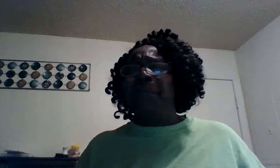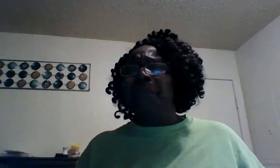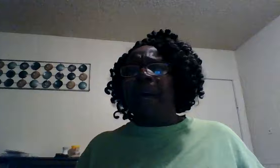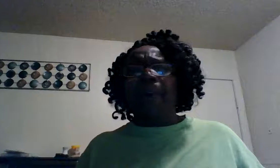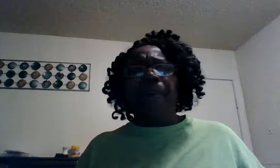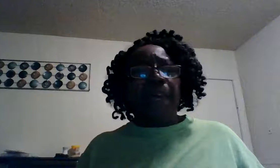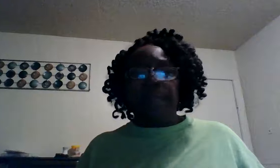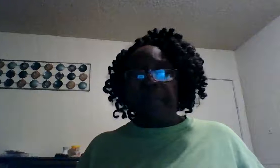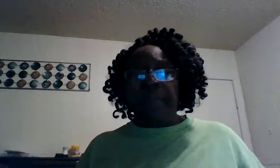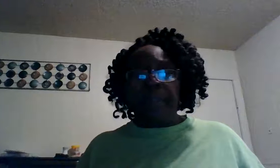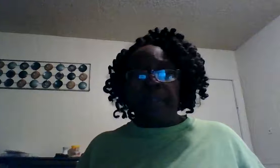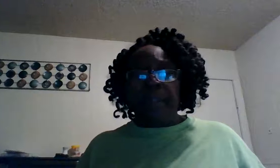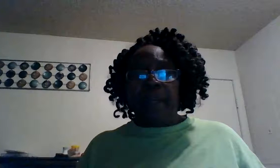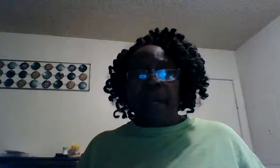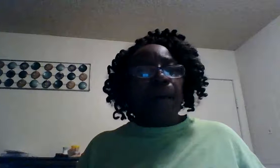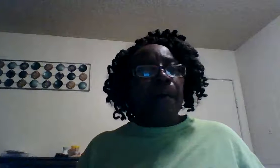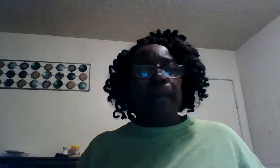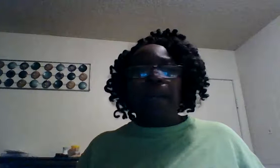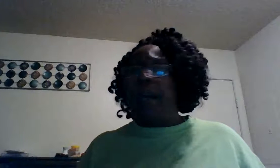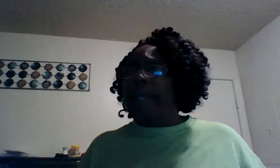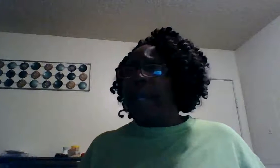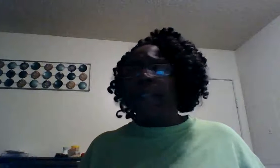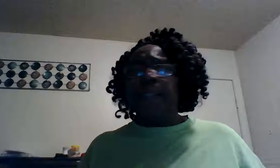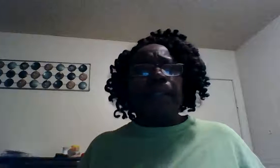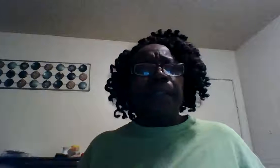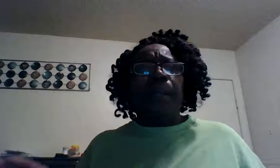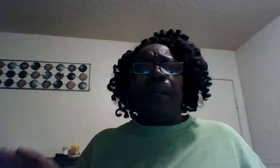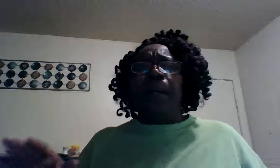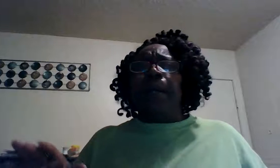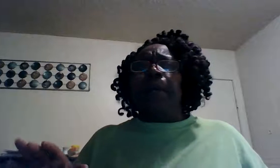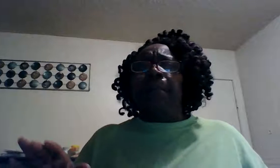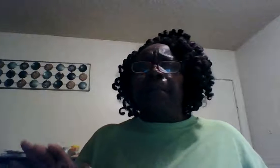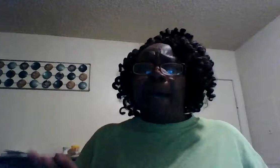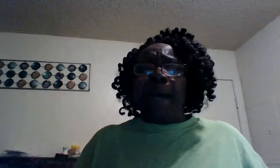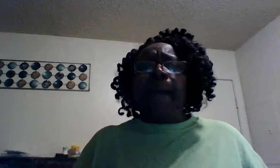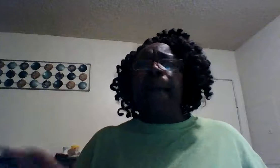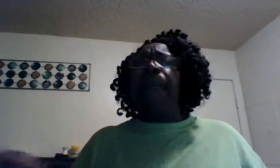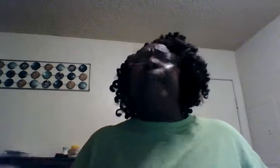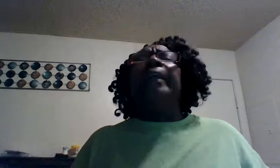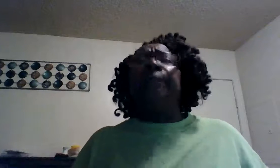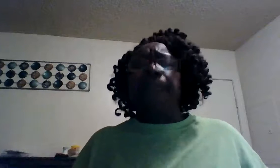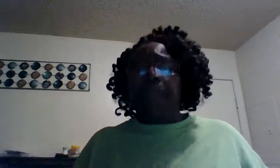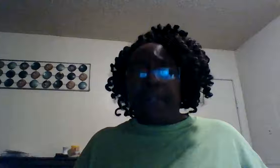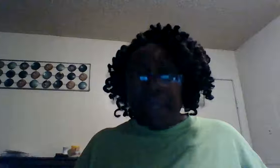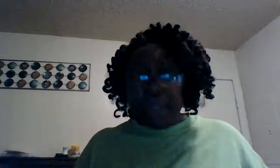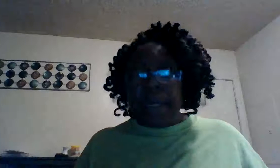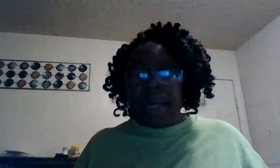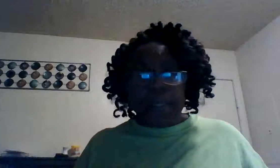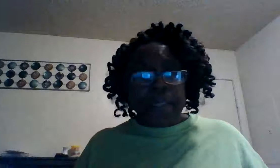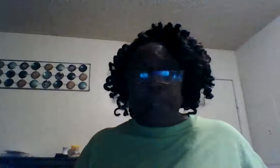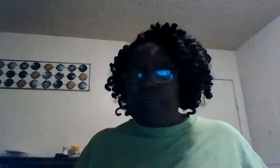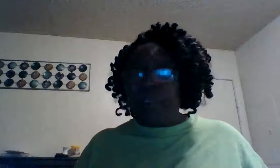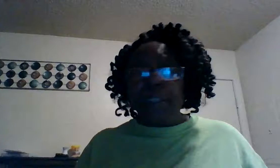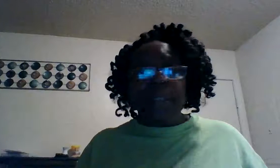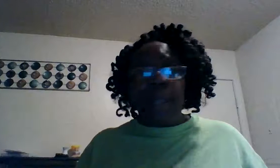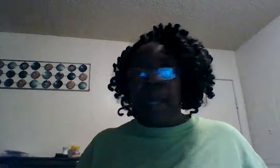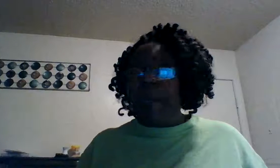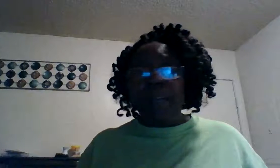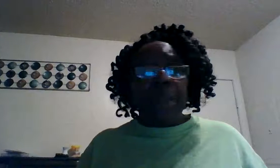by faith all god asks us to have faith in god that's what jesus said have faith